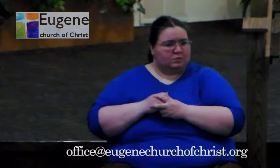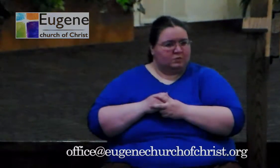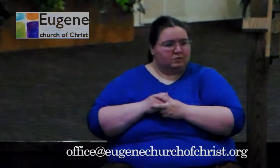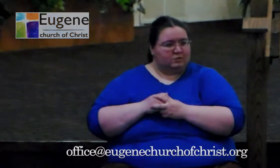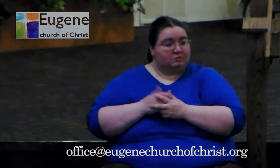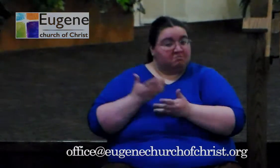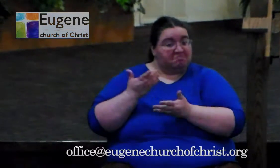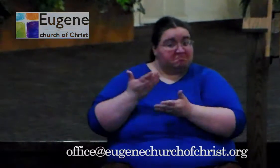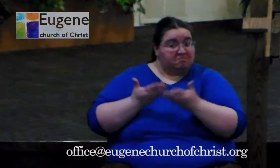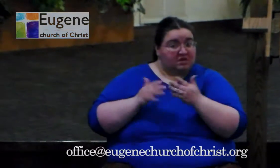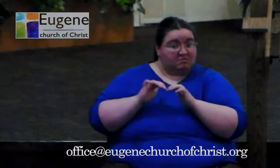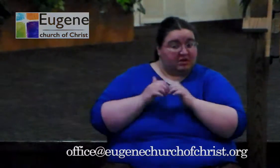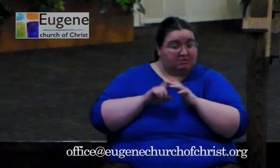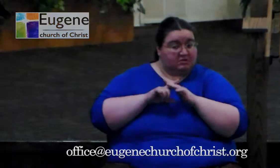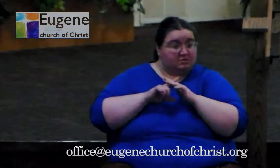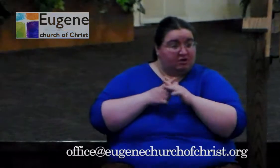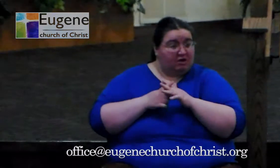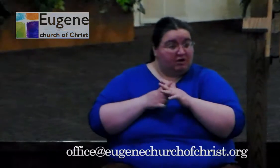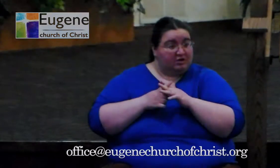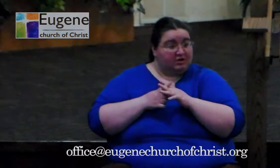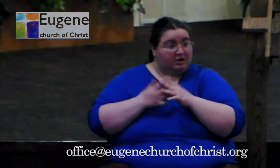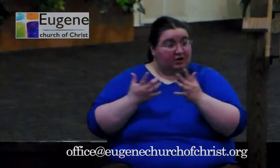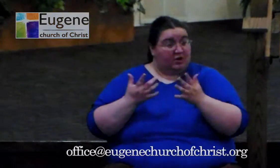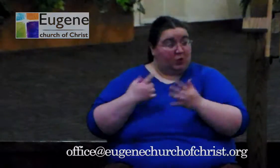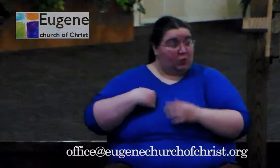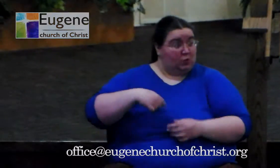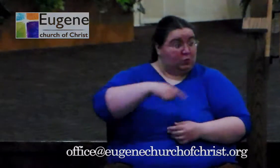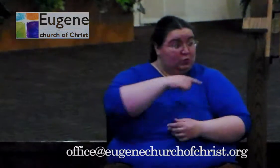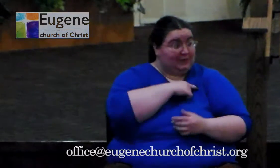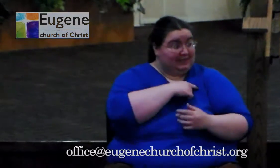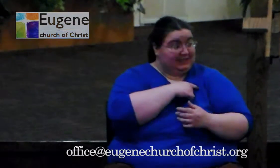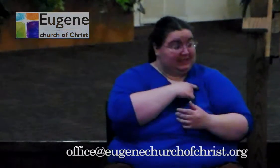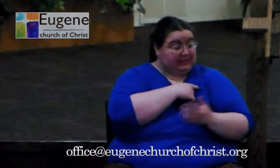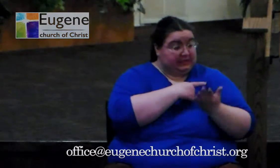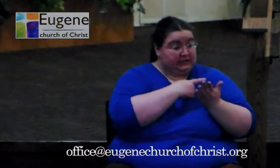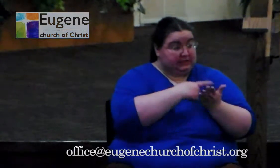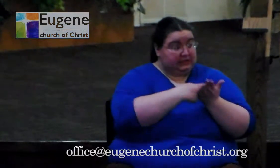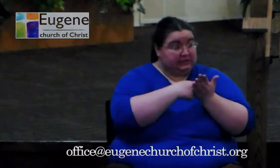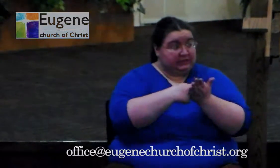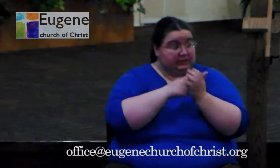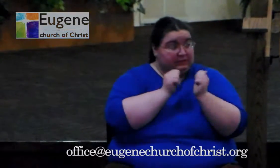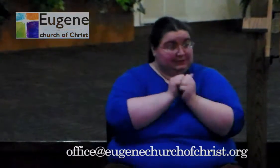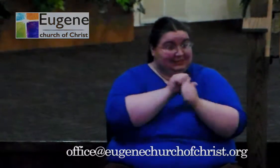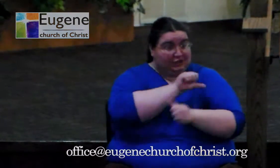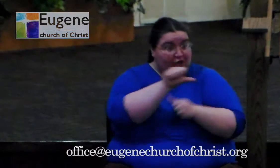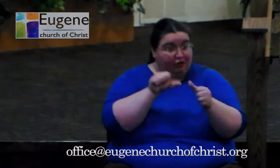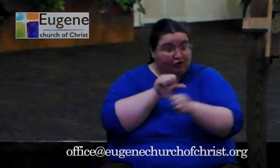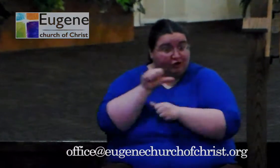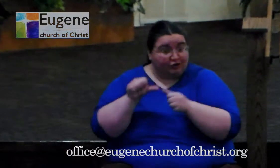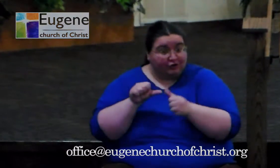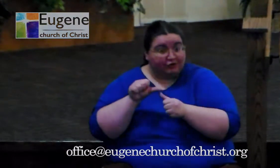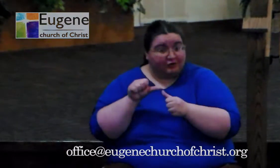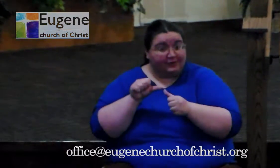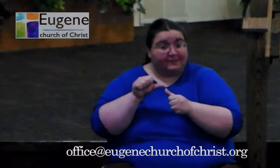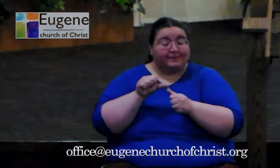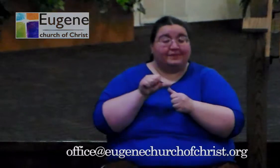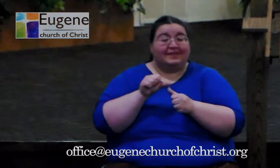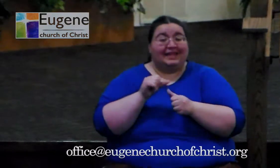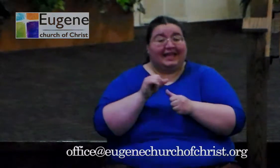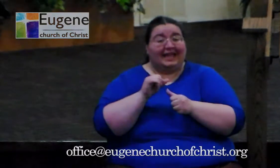is, are we talking to each other about it? If the only conversation you have about the gospel is listening to me talk about